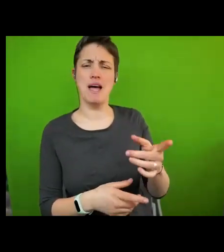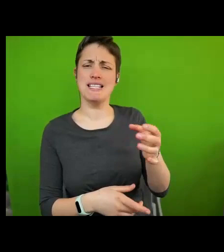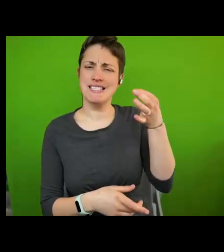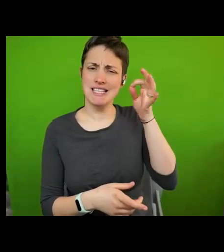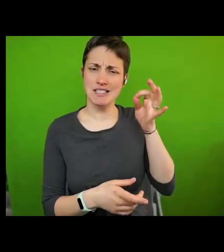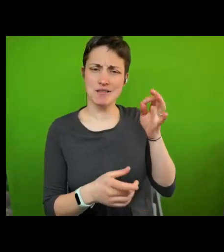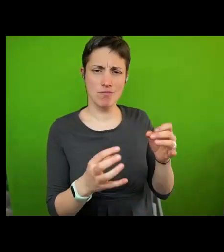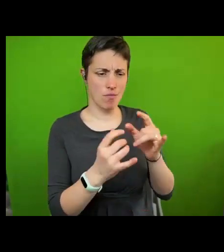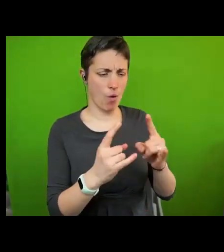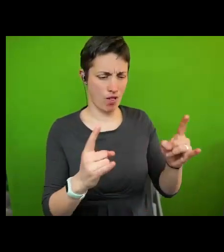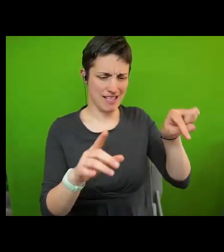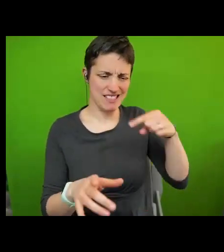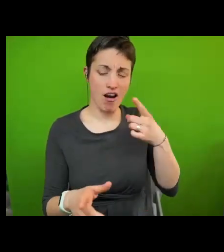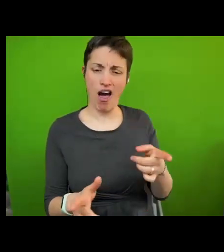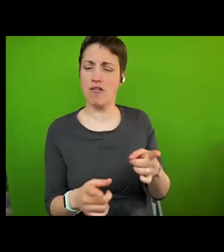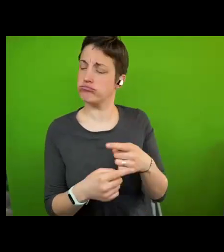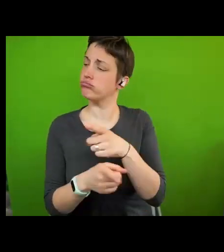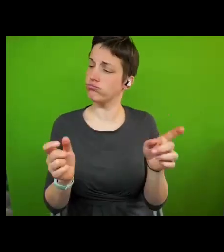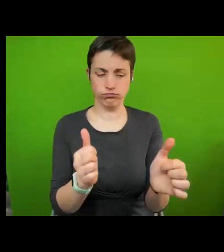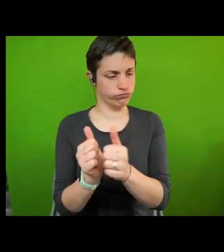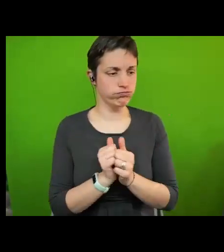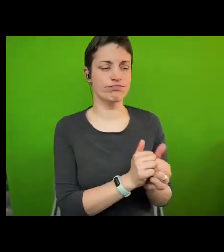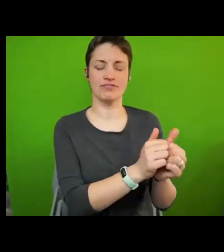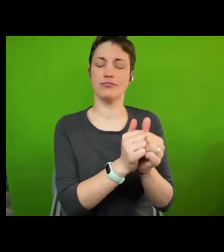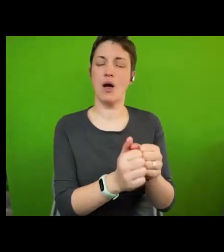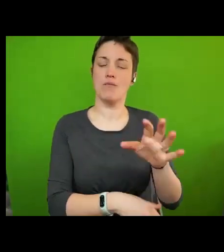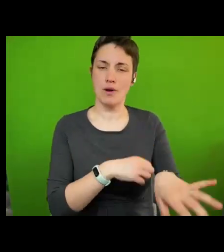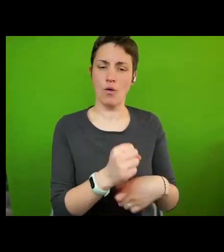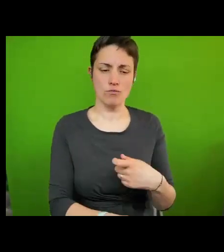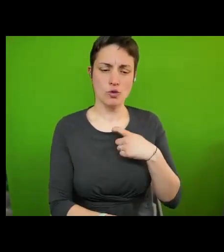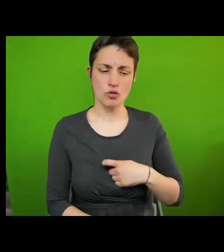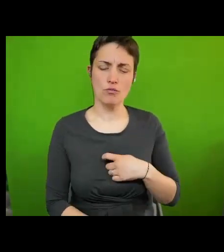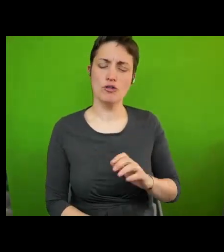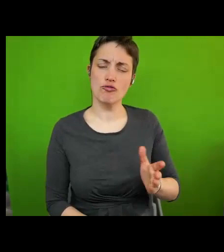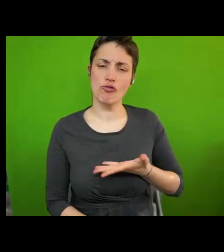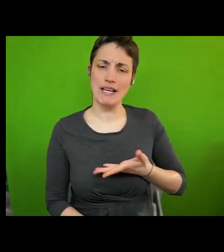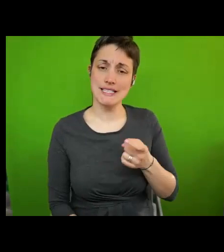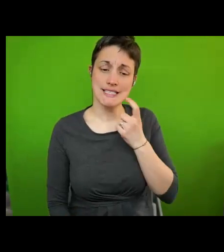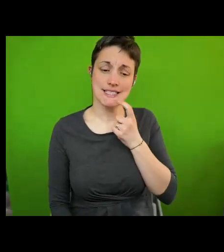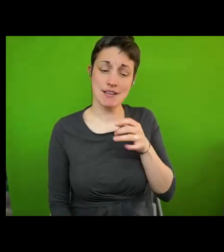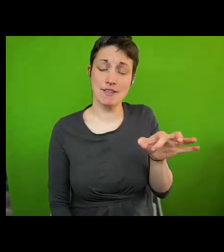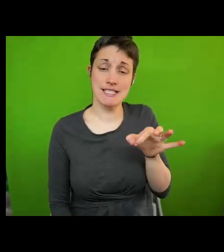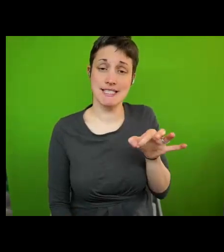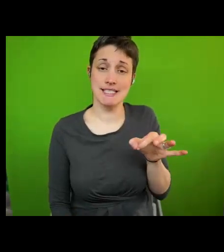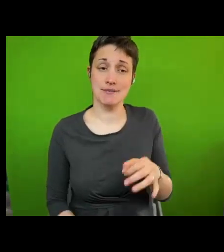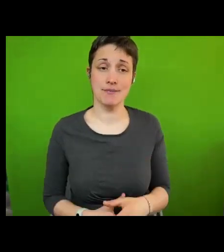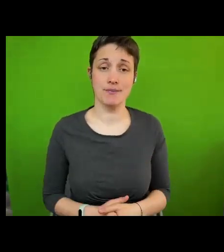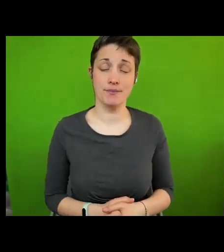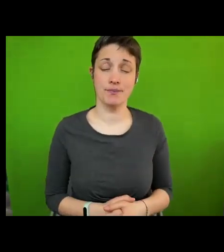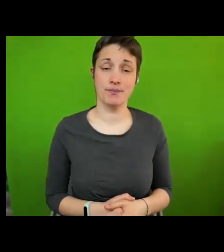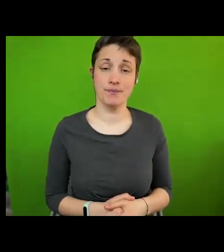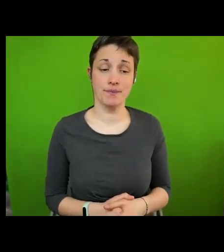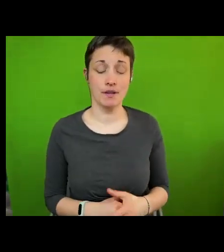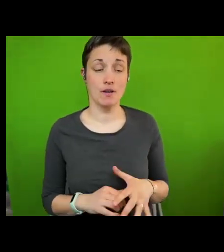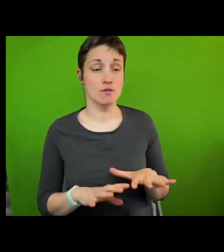the proclamation that made rosario a human rights sensitive city and soon after from the